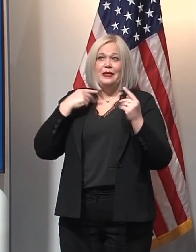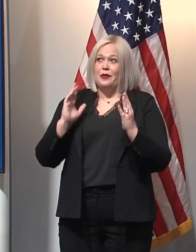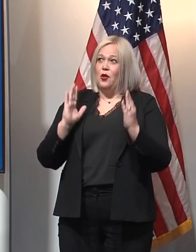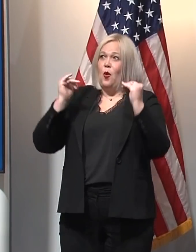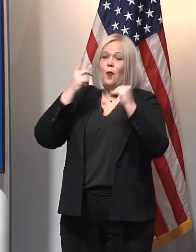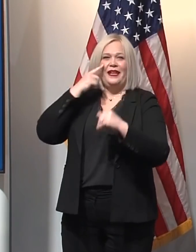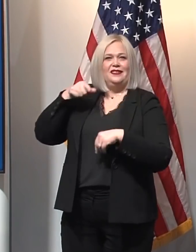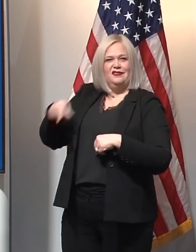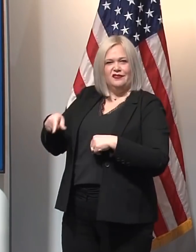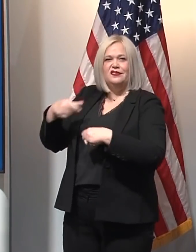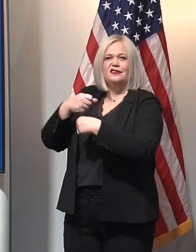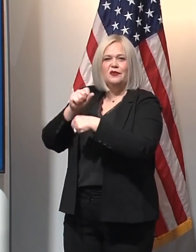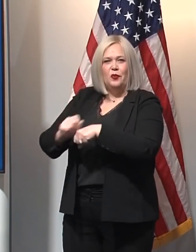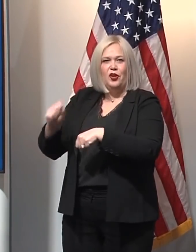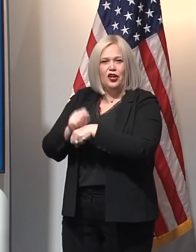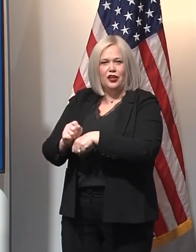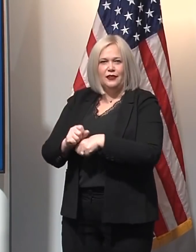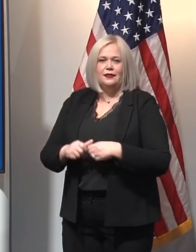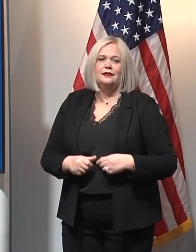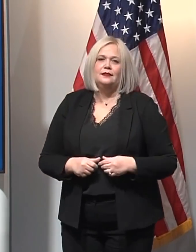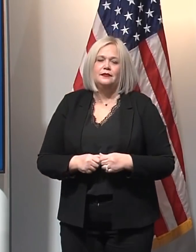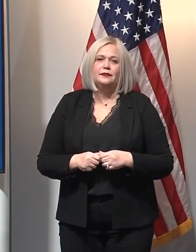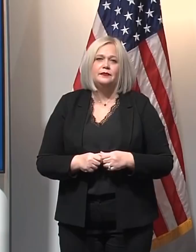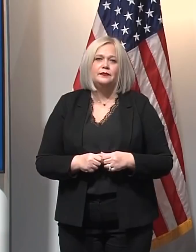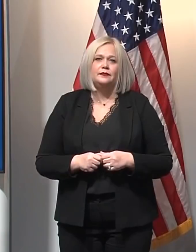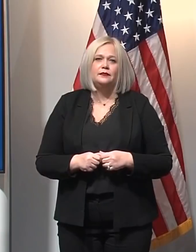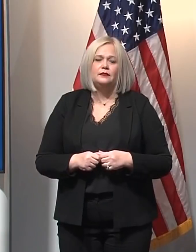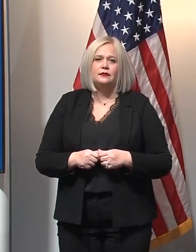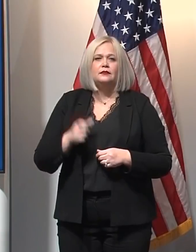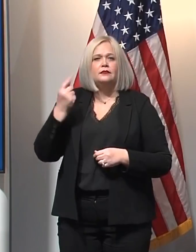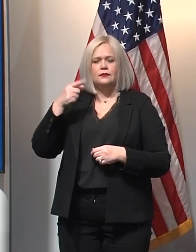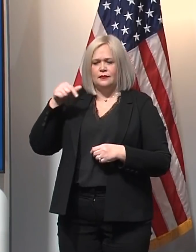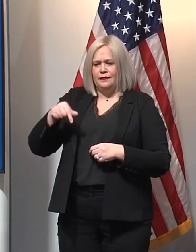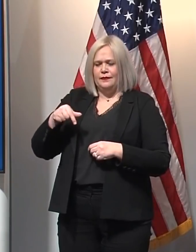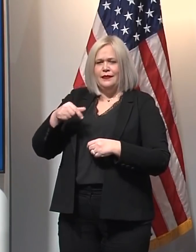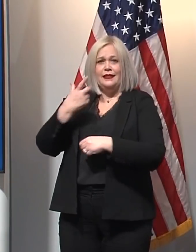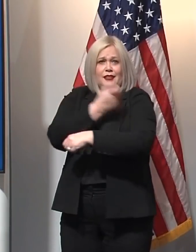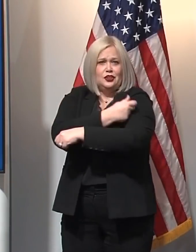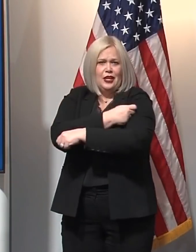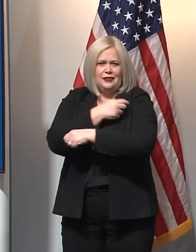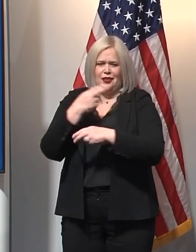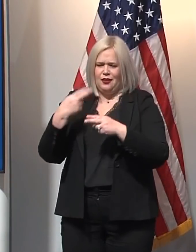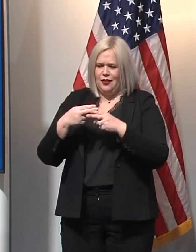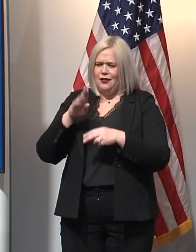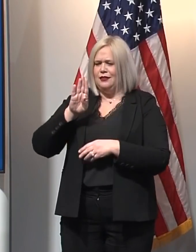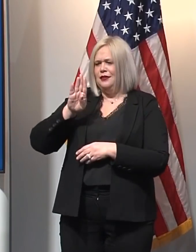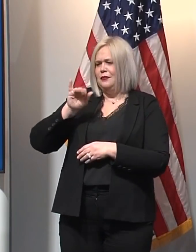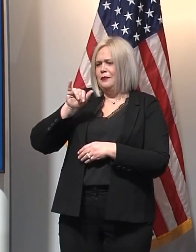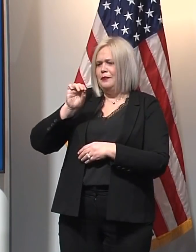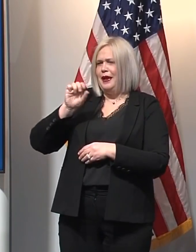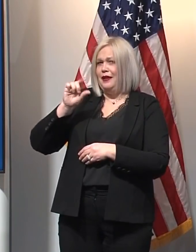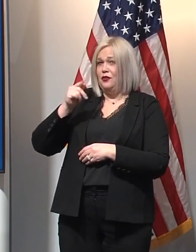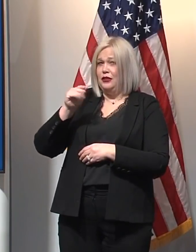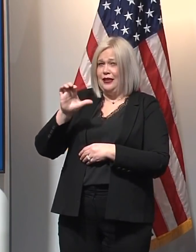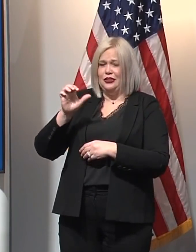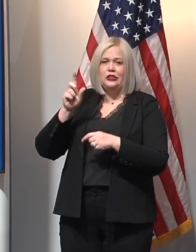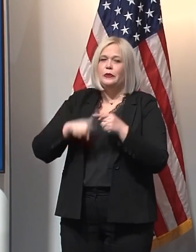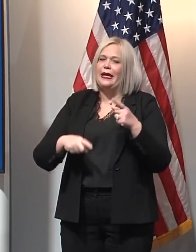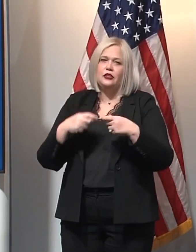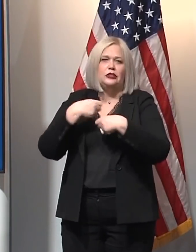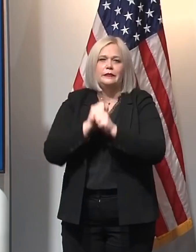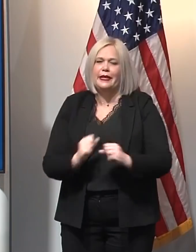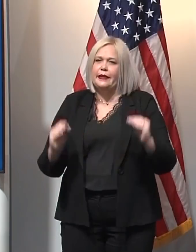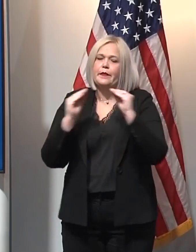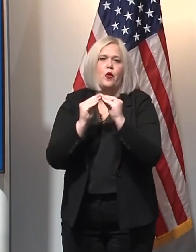So they are building out. These are biologics. And so it's not something that just doubles overnight. Even